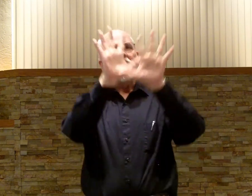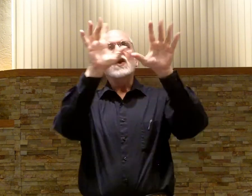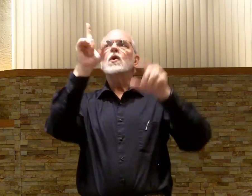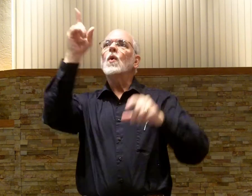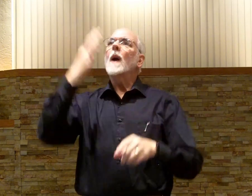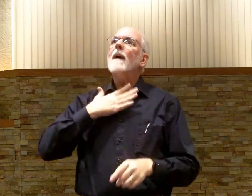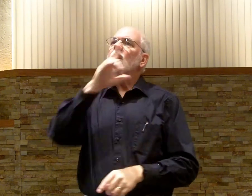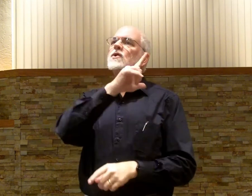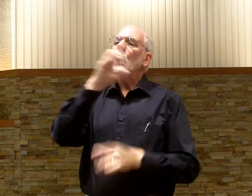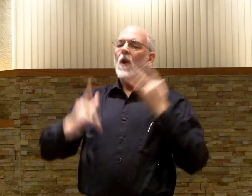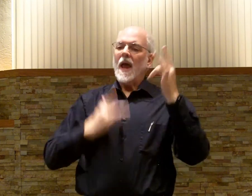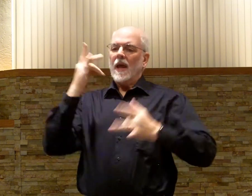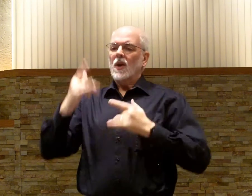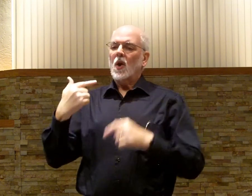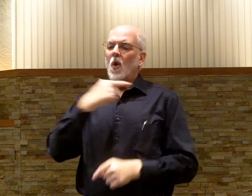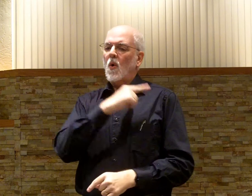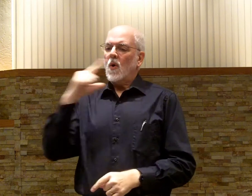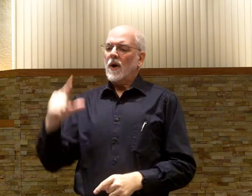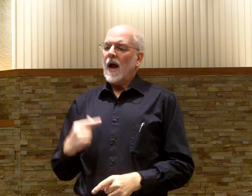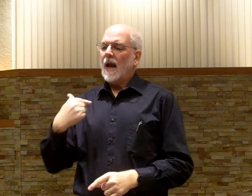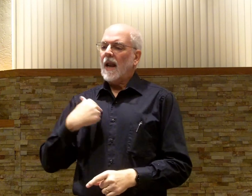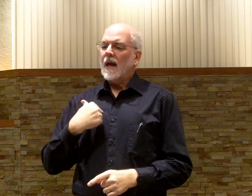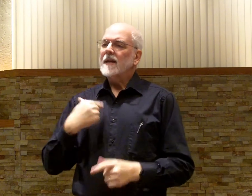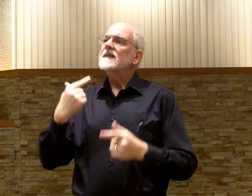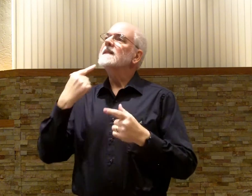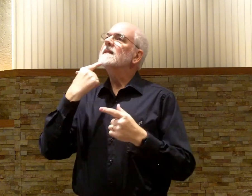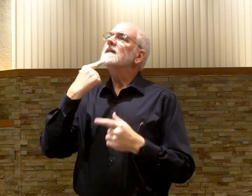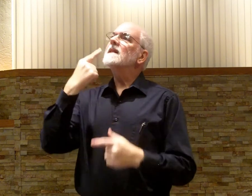You are my joy, and Lord, I'd like to say,